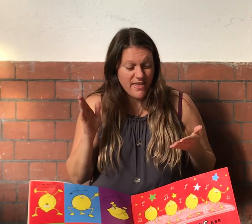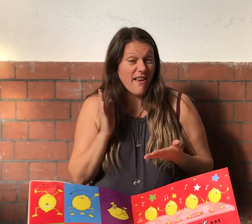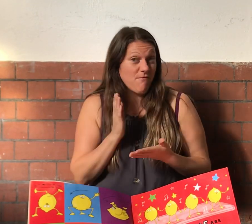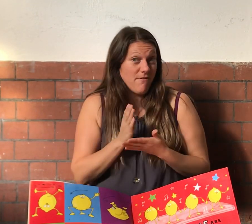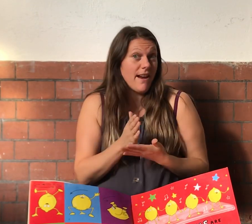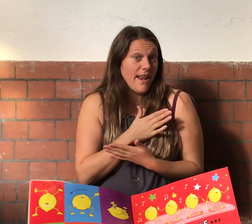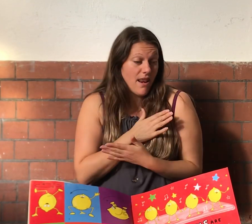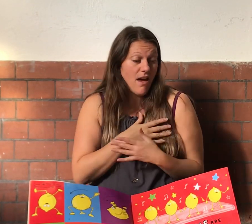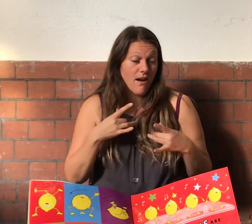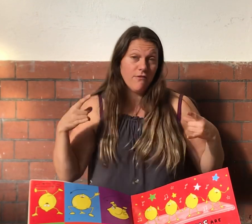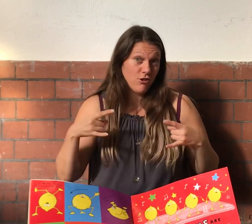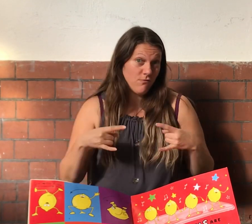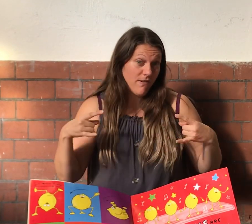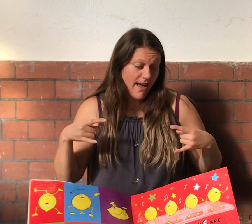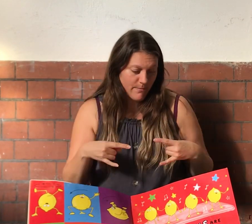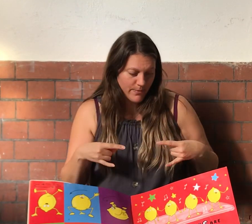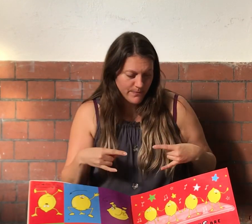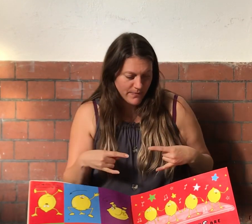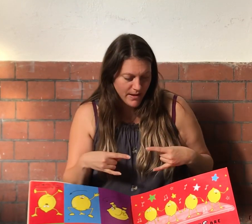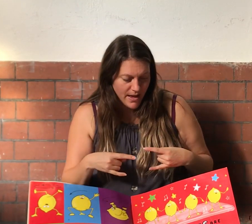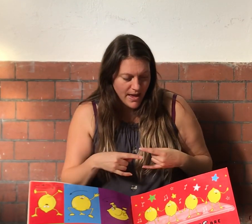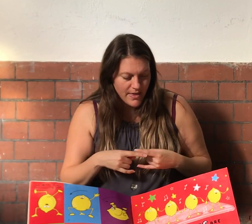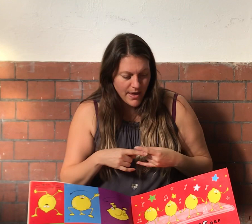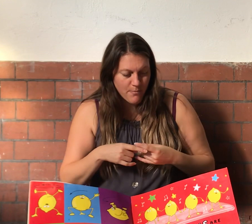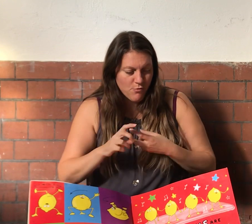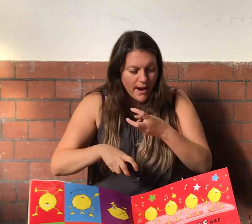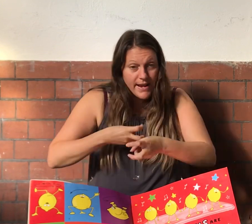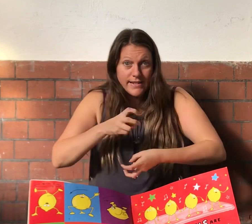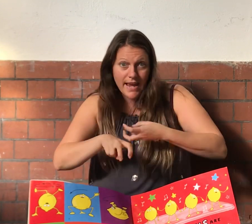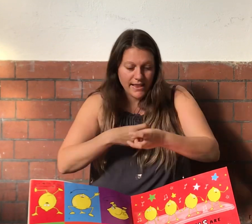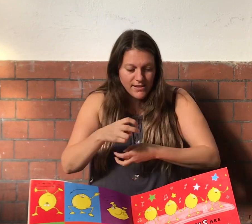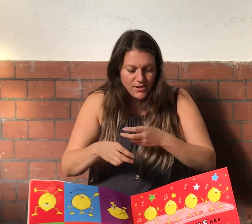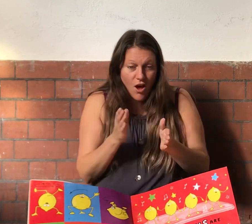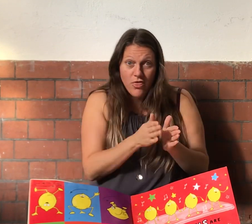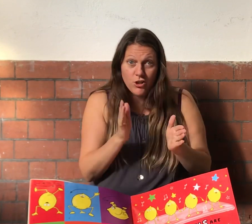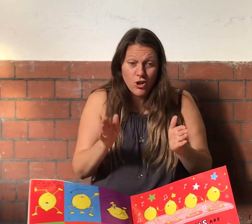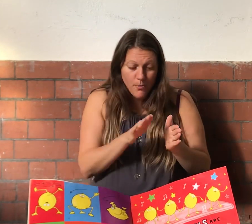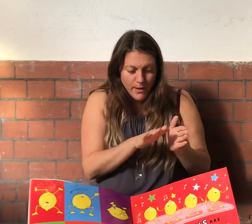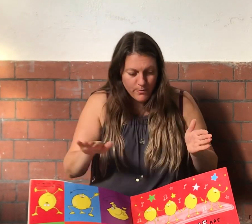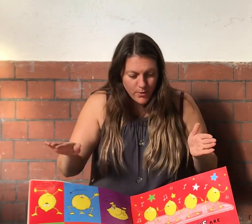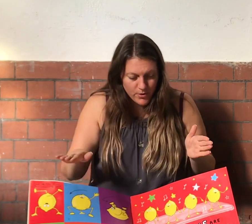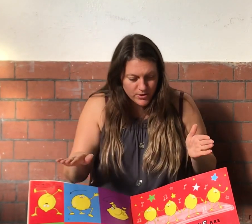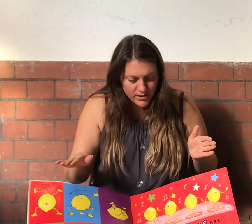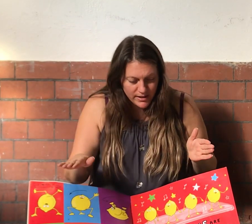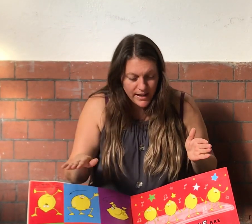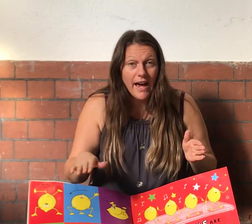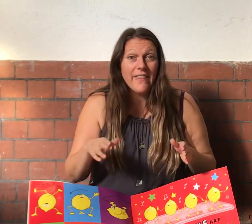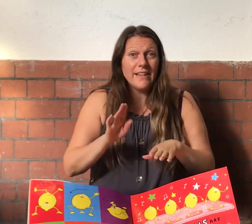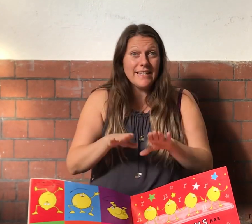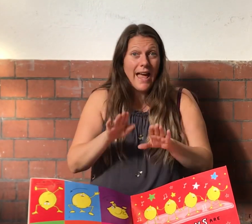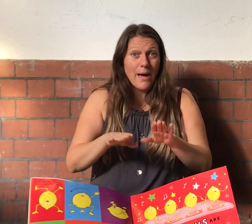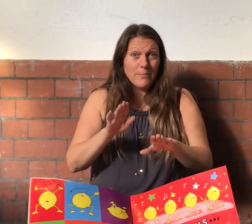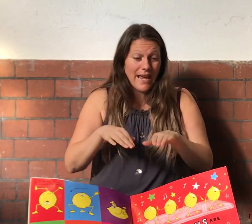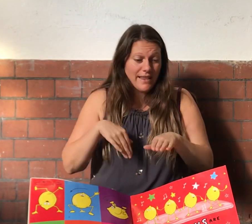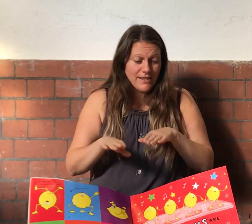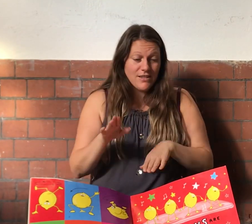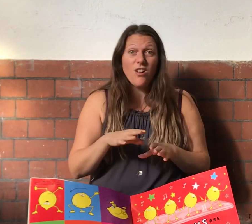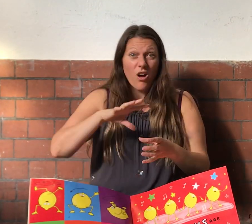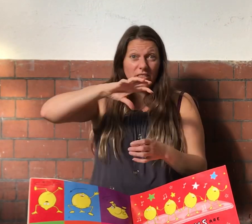They really love to rap. They break-dance on the chopping board and they tap-dance on